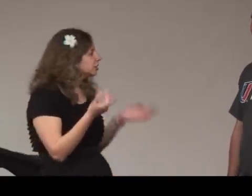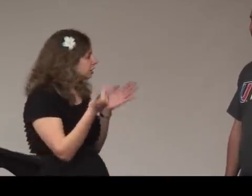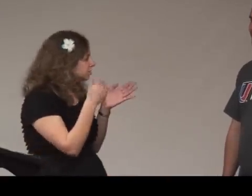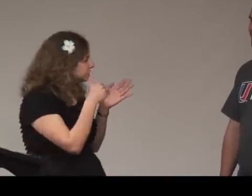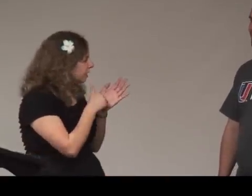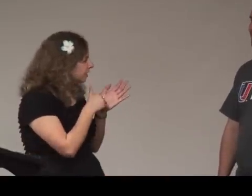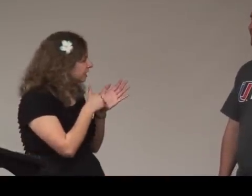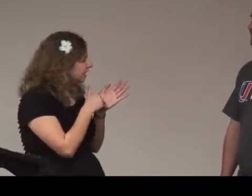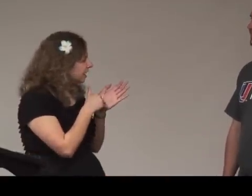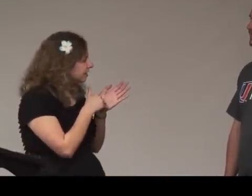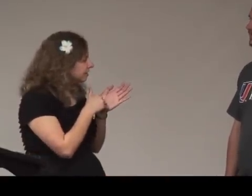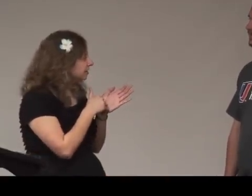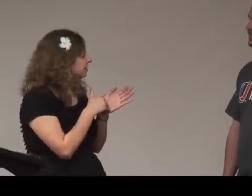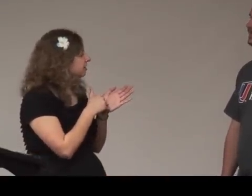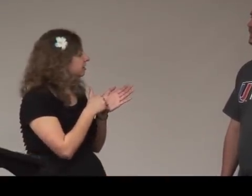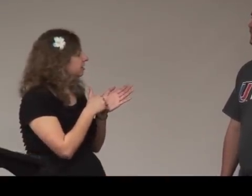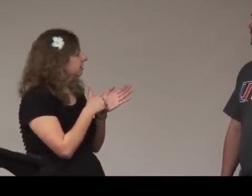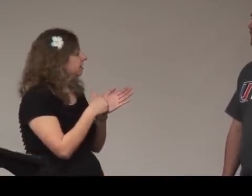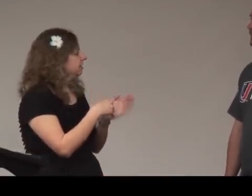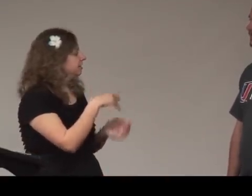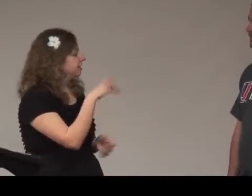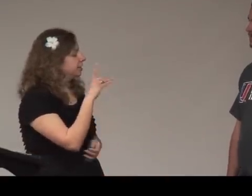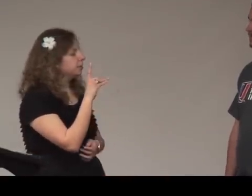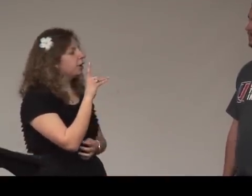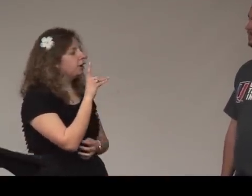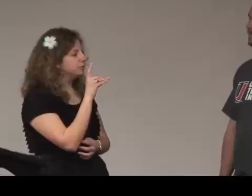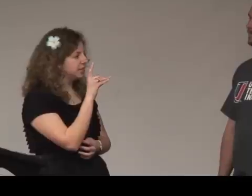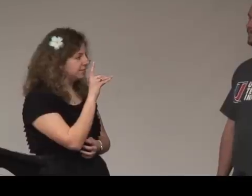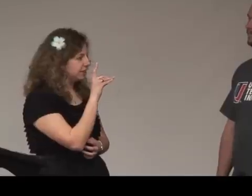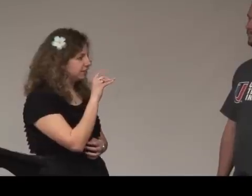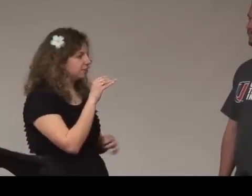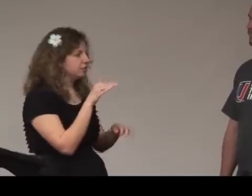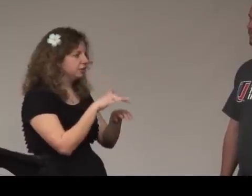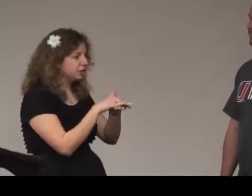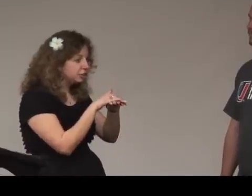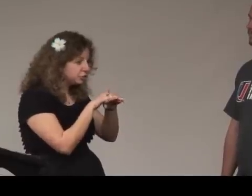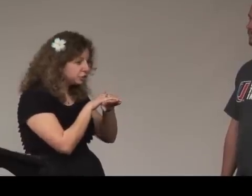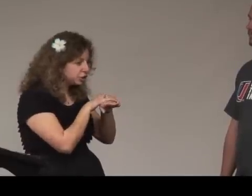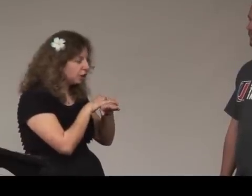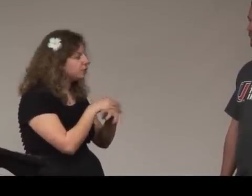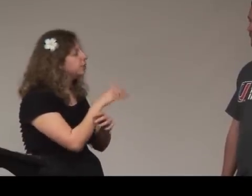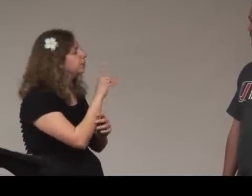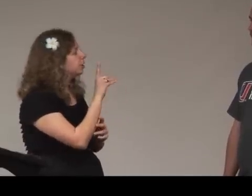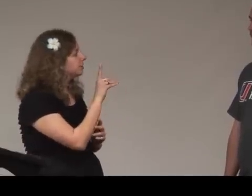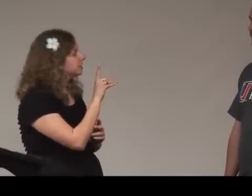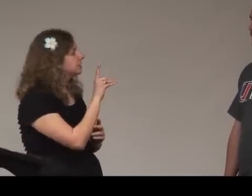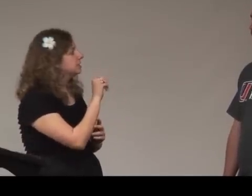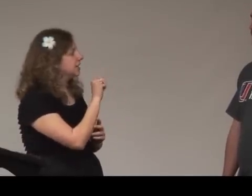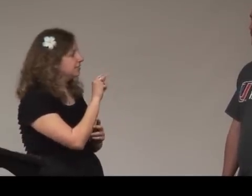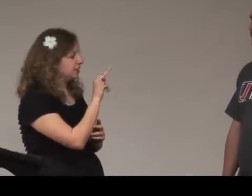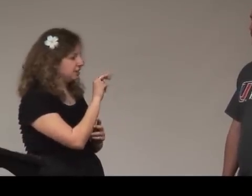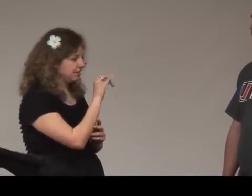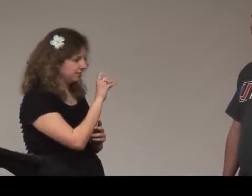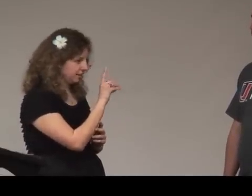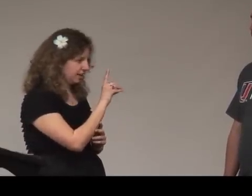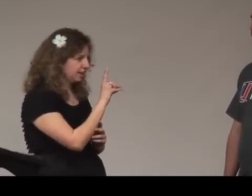can we spell it again and he would go oh david you know if you do it slow then you go david okay